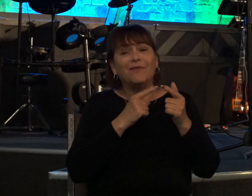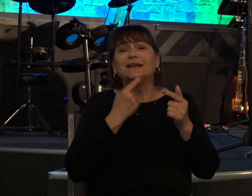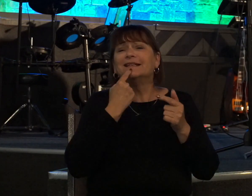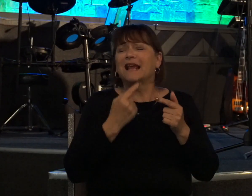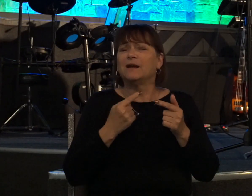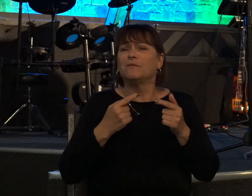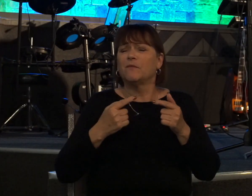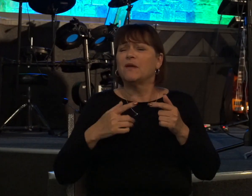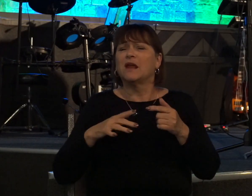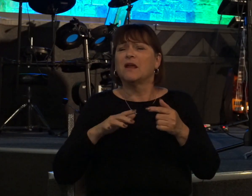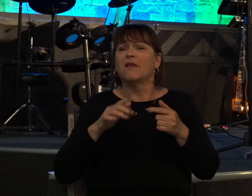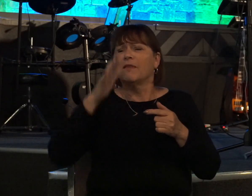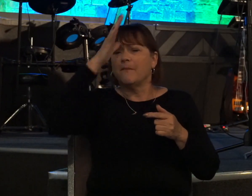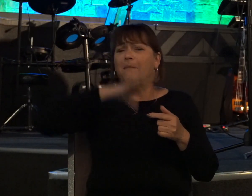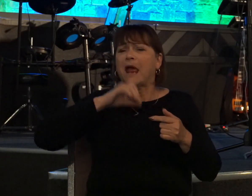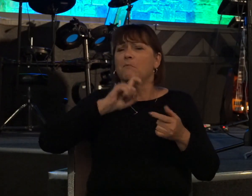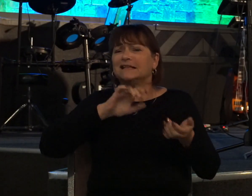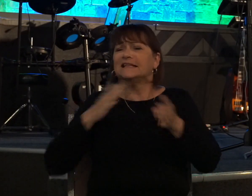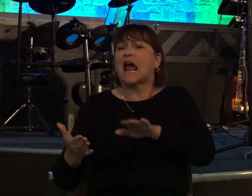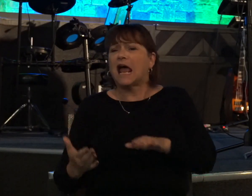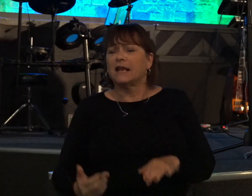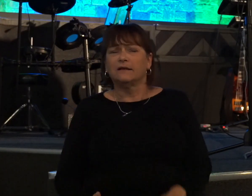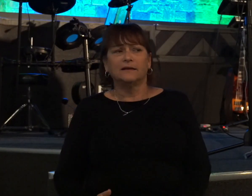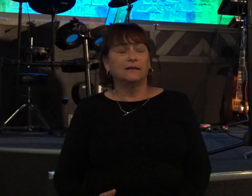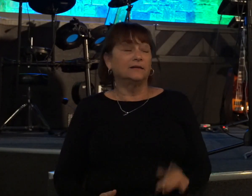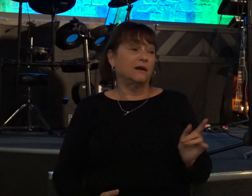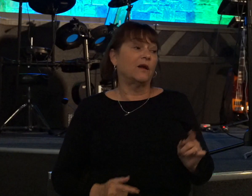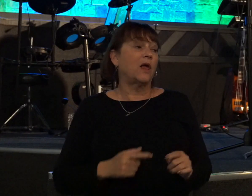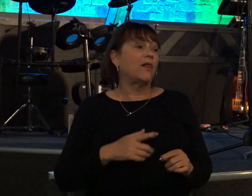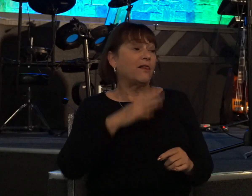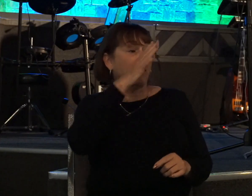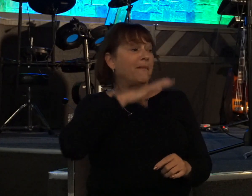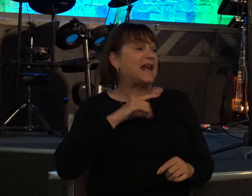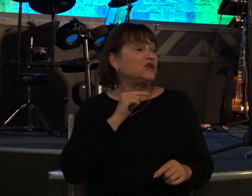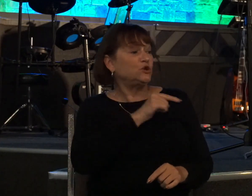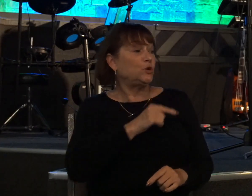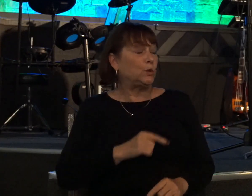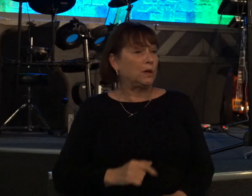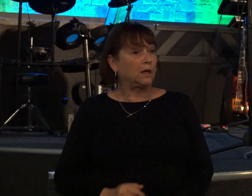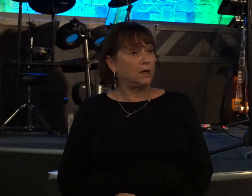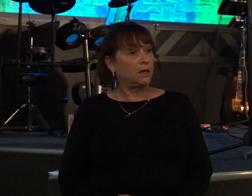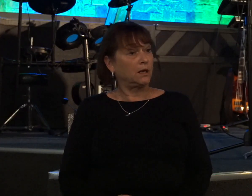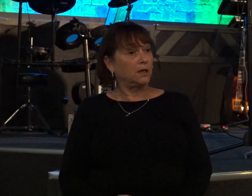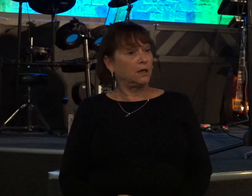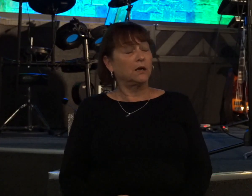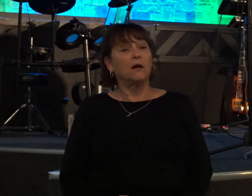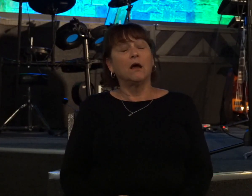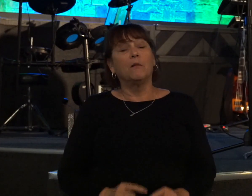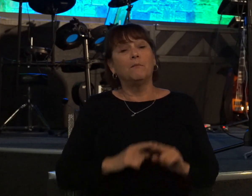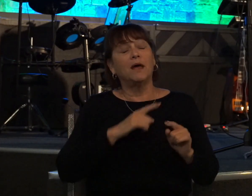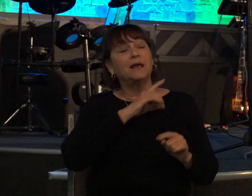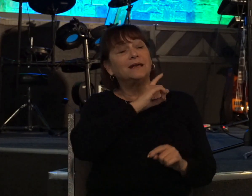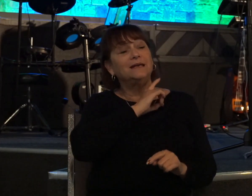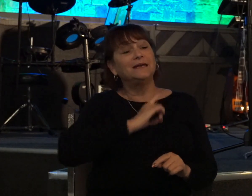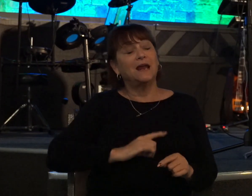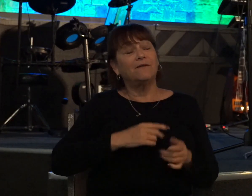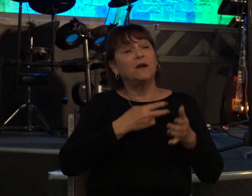but we see that david in verse 13 confessed